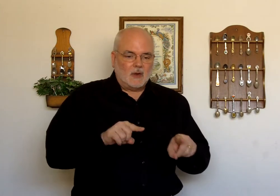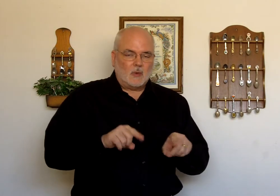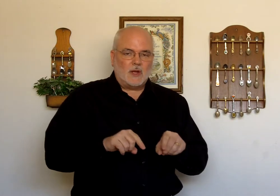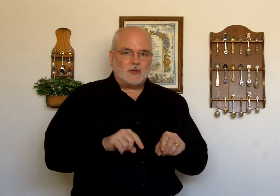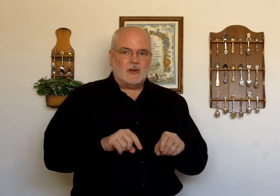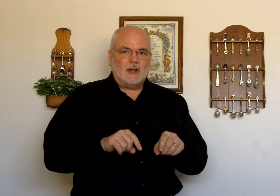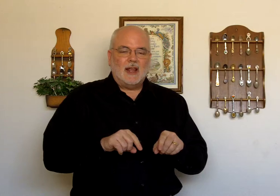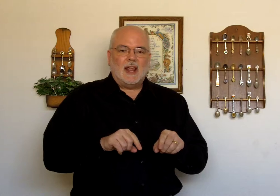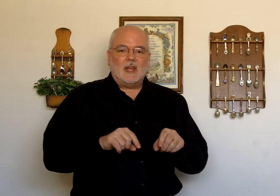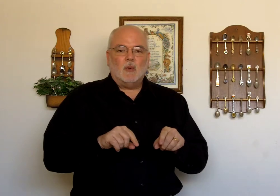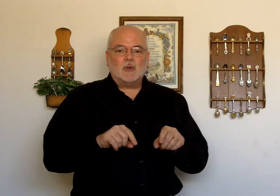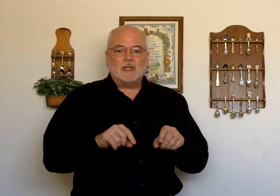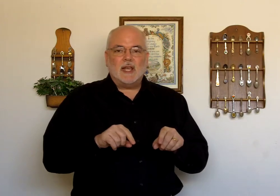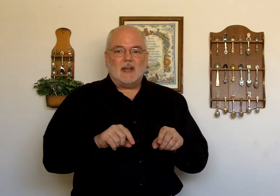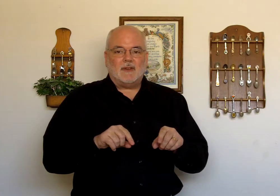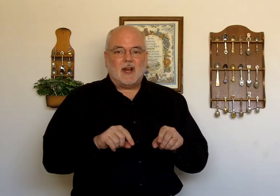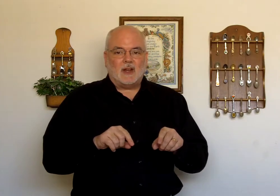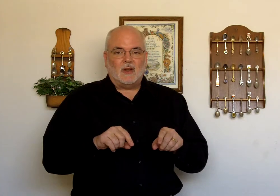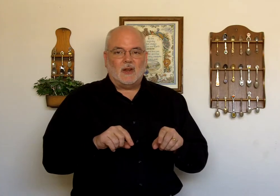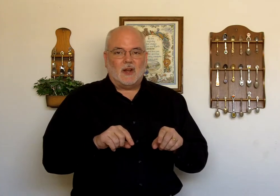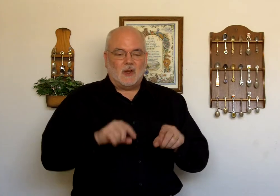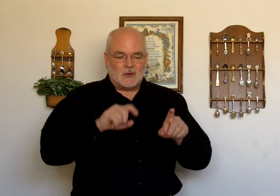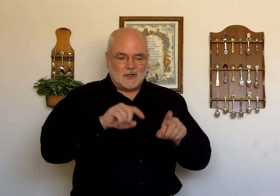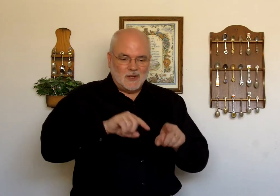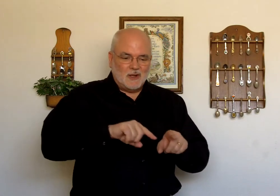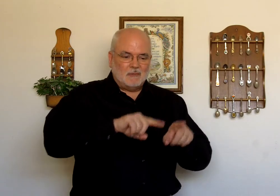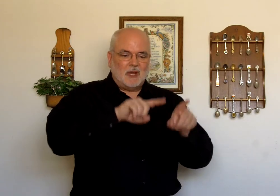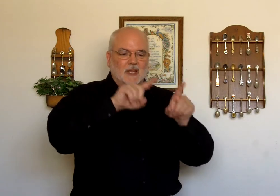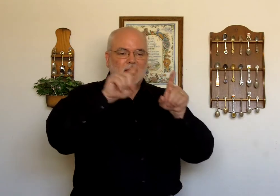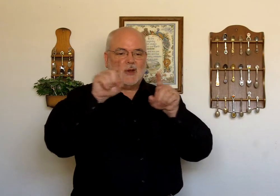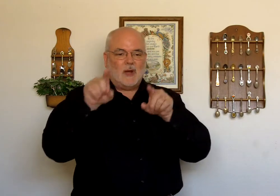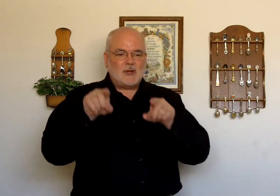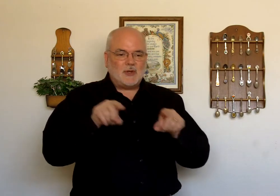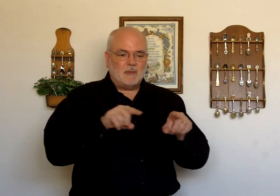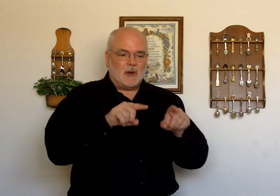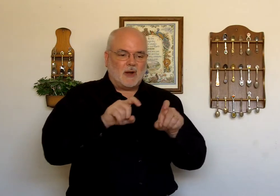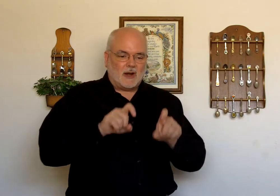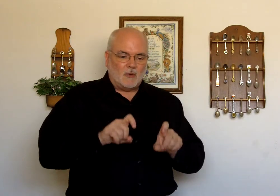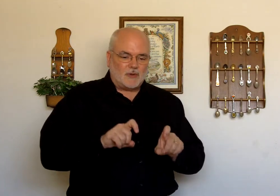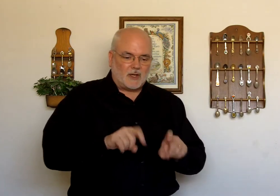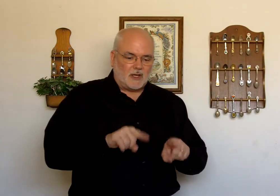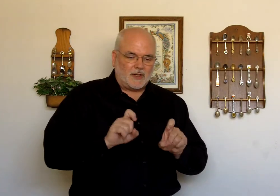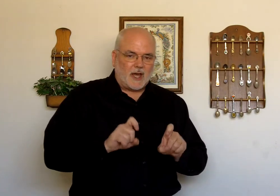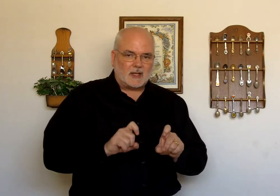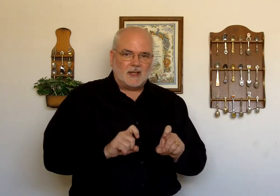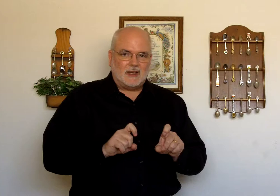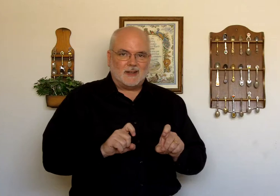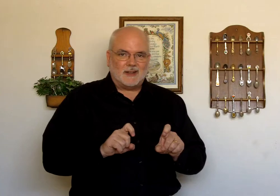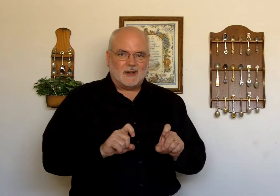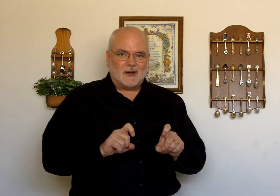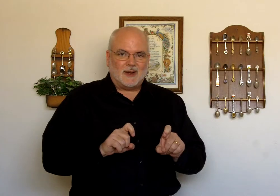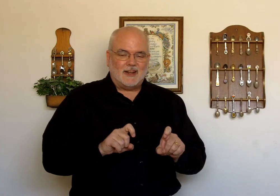Question. And you won't see it if you're not looking close. But it's a question mark with the little dot at the end. All right?